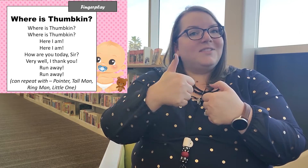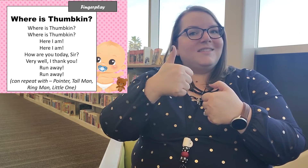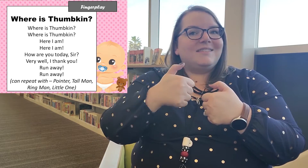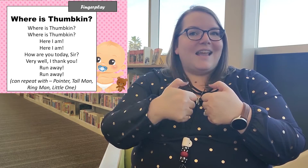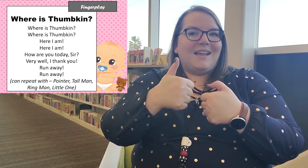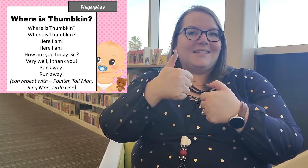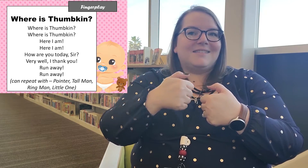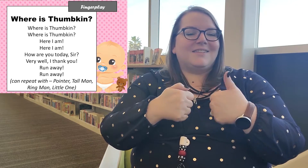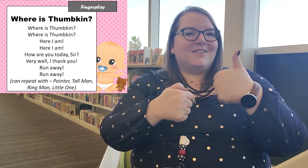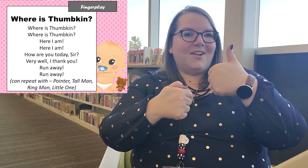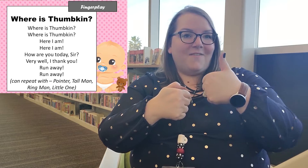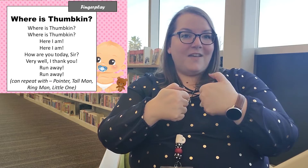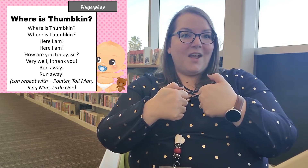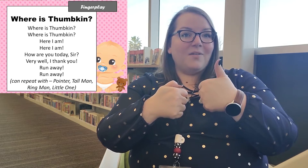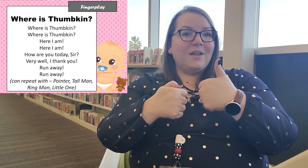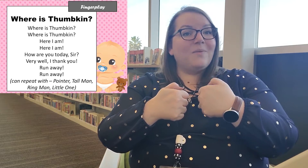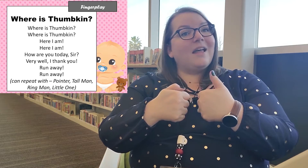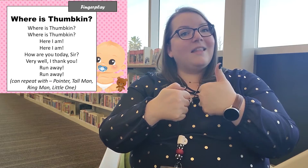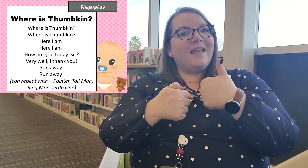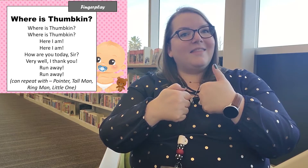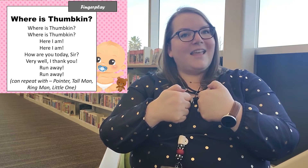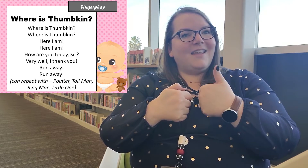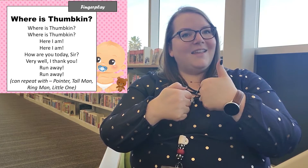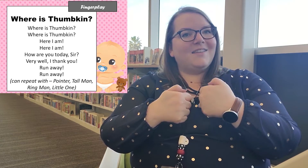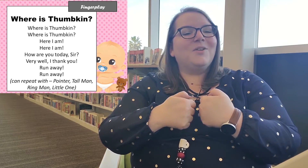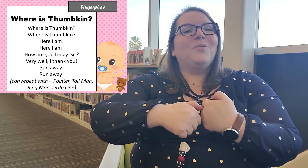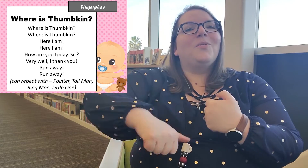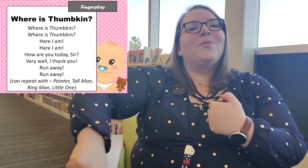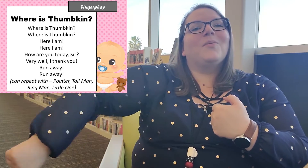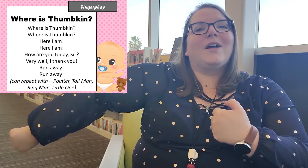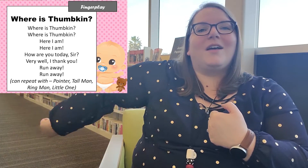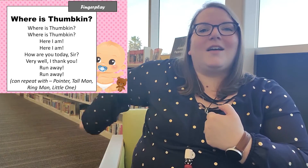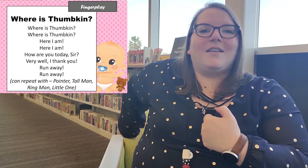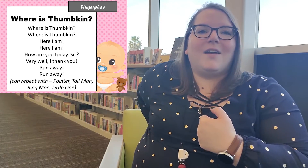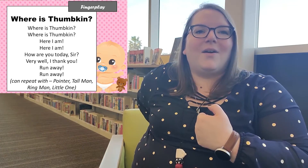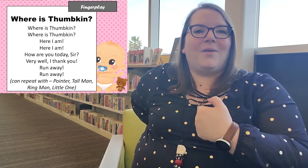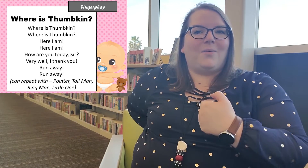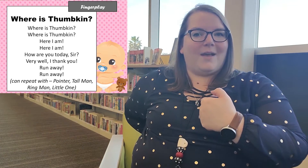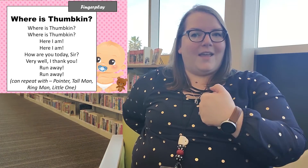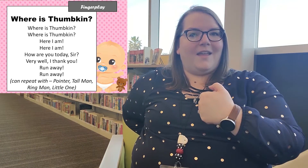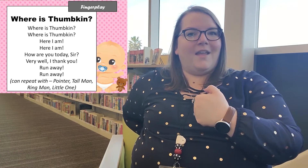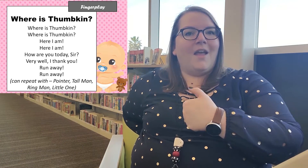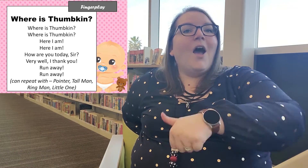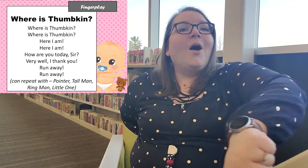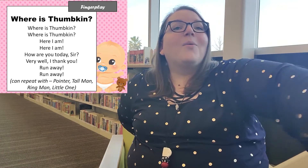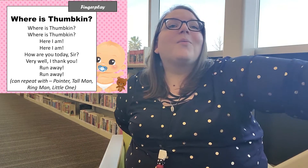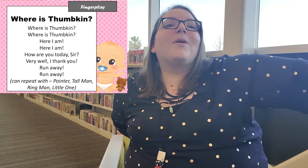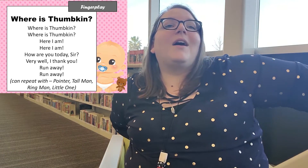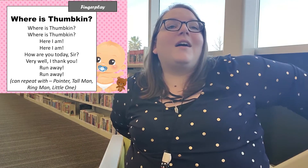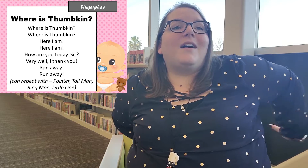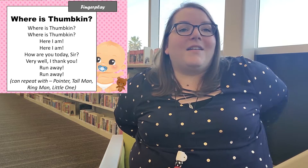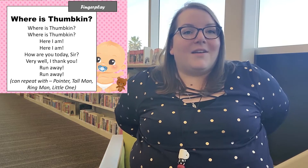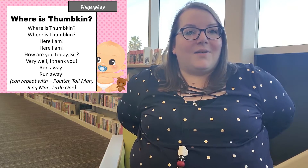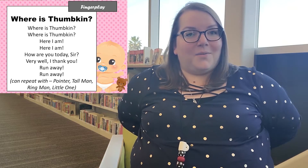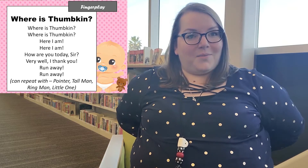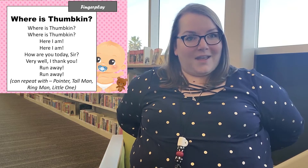today sir very well I thank you run away run away